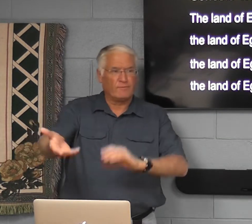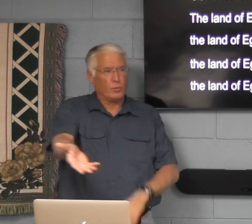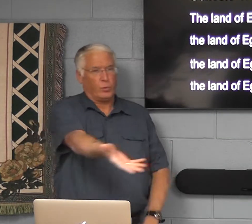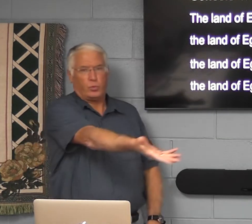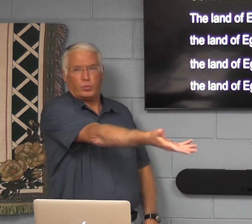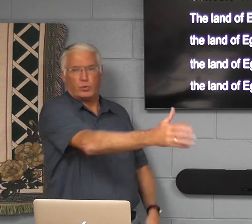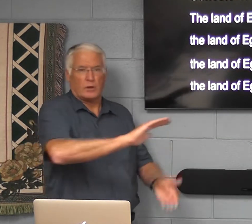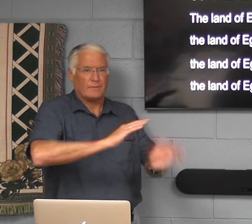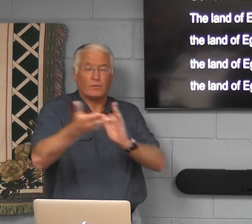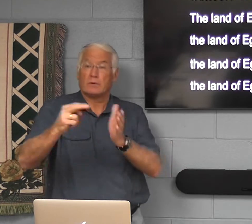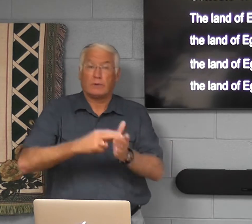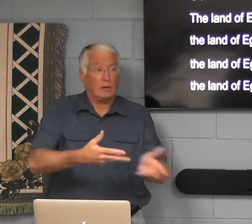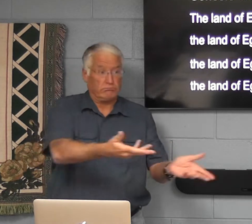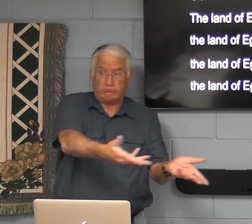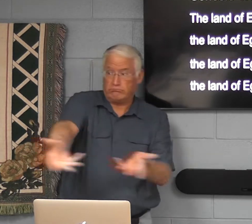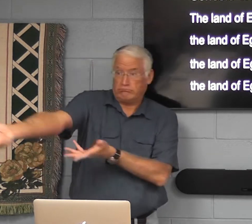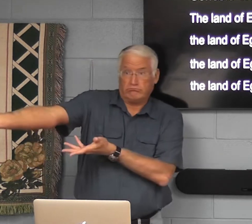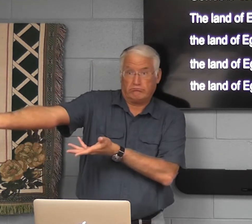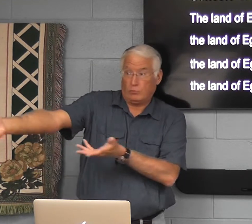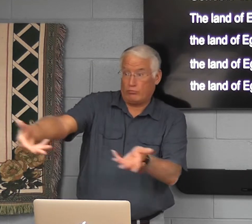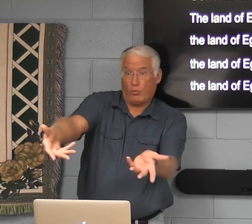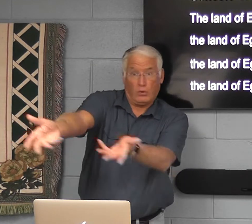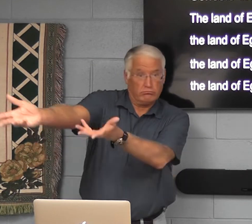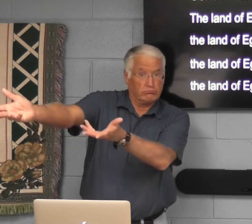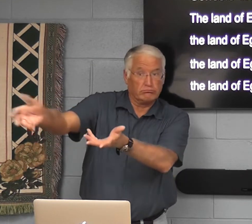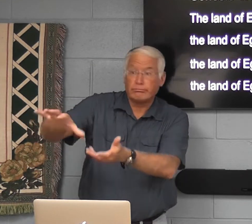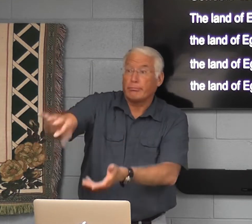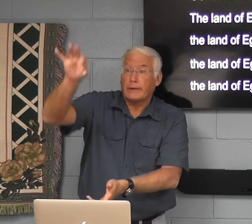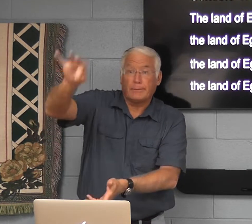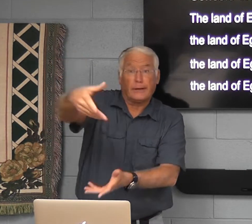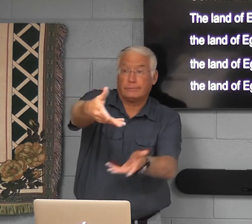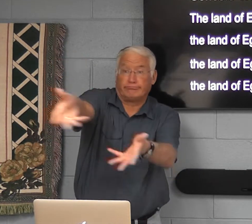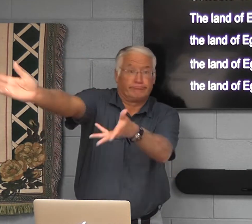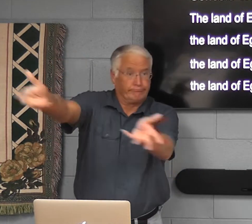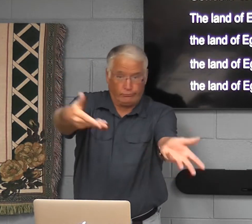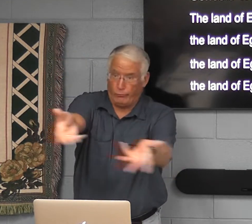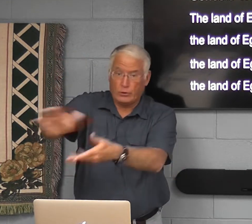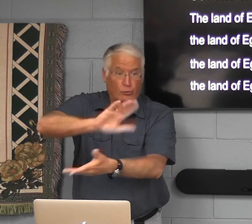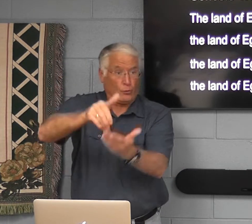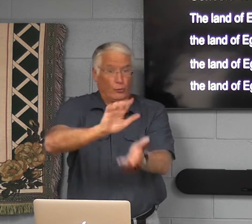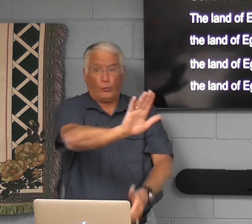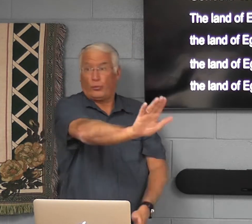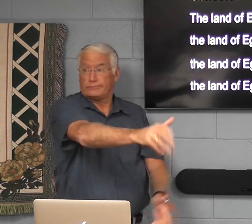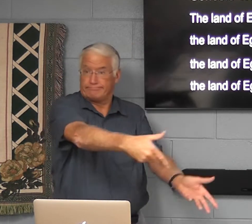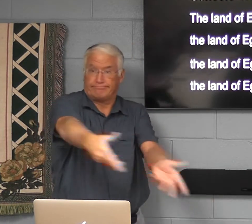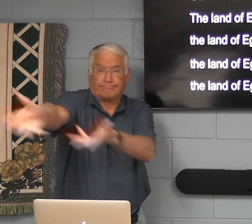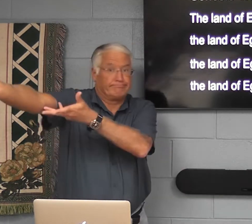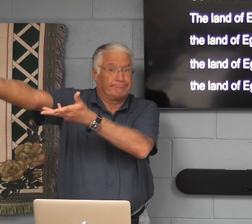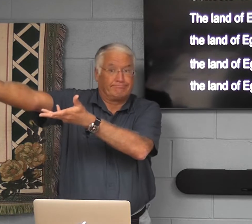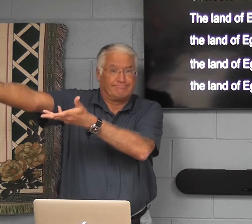you. Meaning you can take whatever you want. Pick. It's all yours.